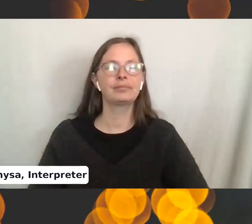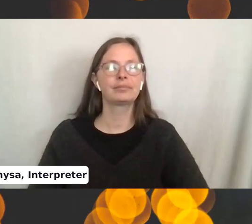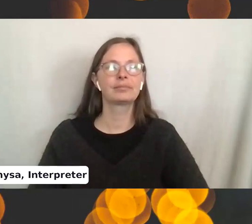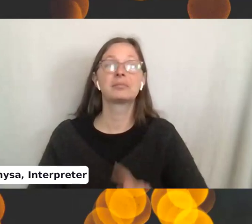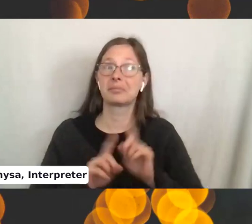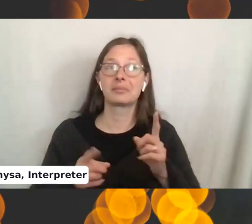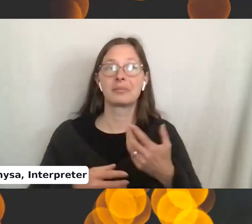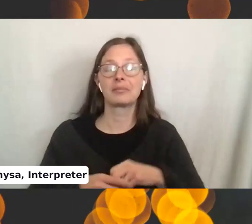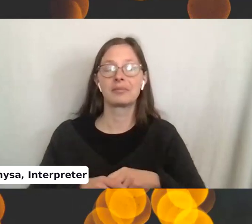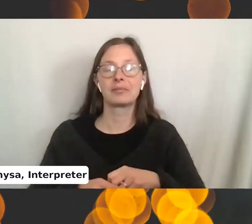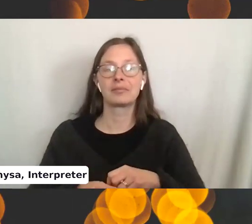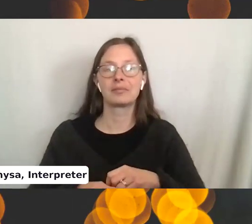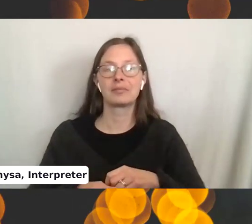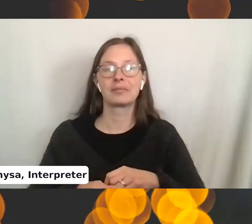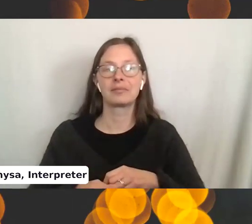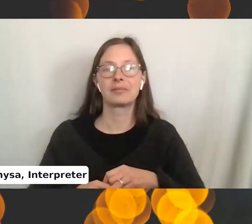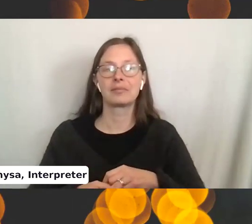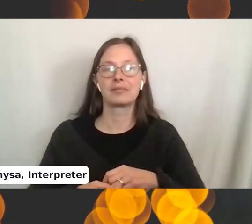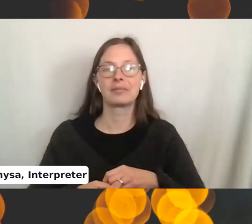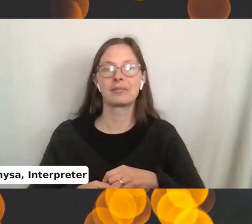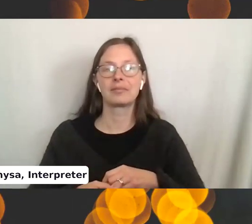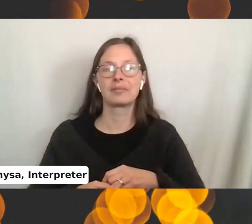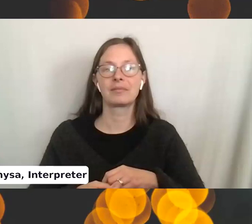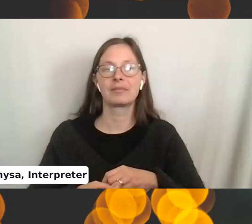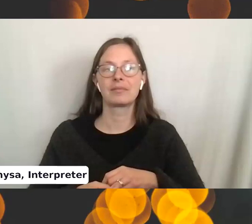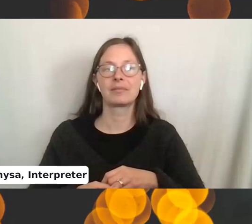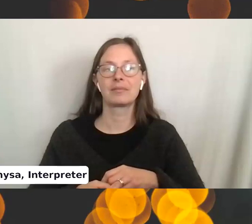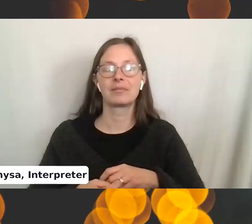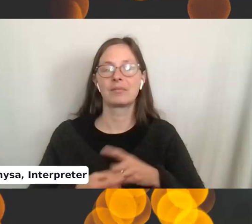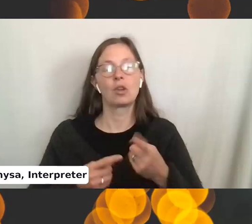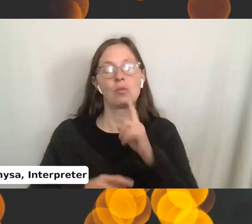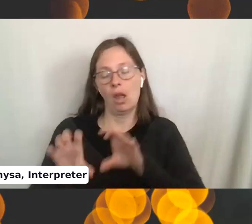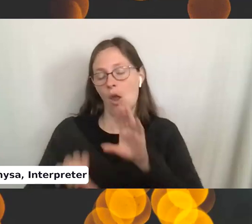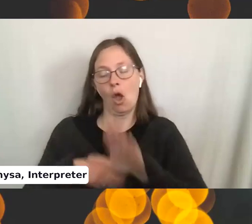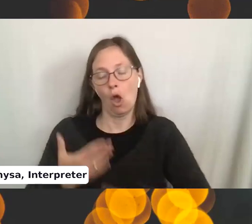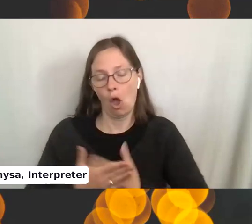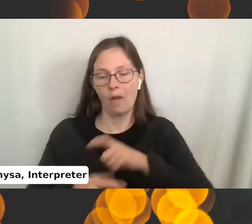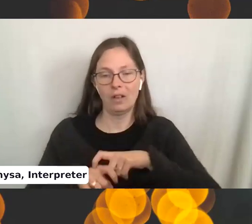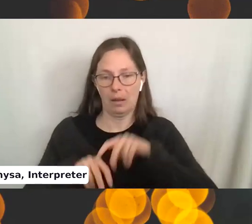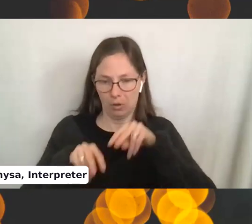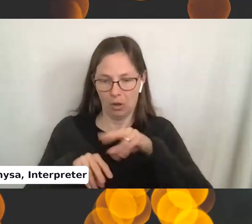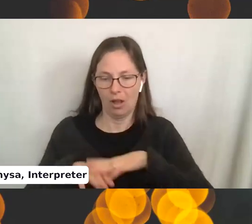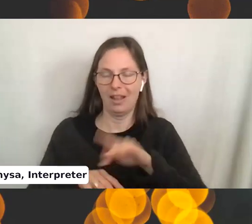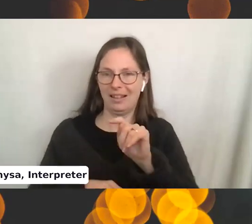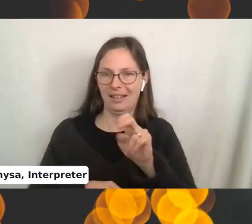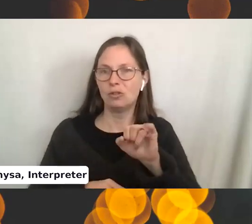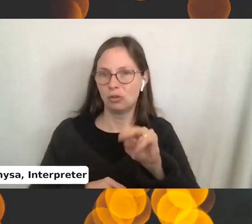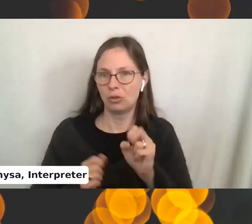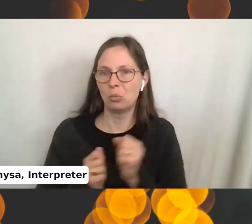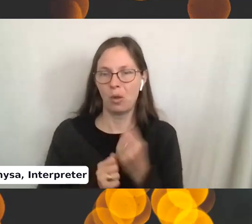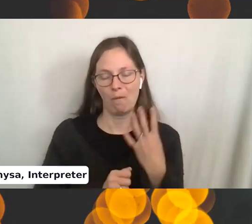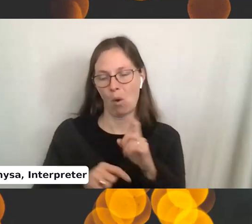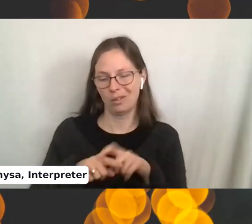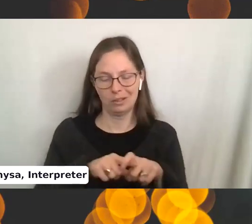but you just, it's just, it's just, you're spending all of your time concentrating on the tension, um, with four stitches. So